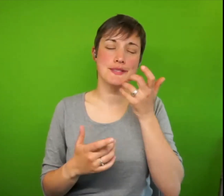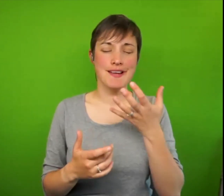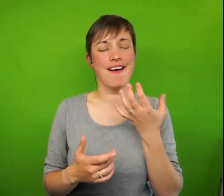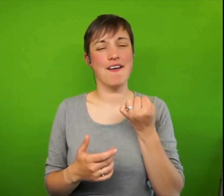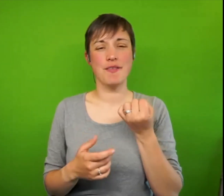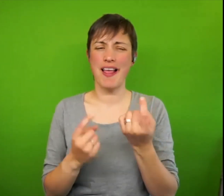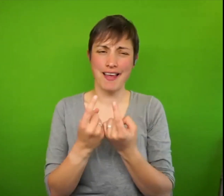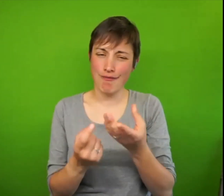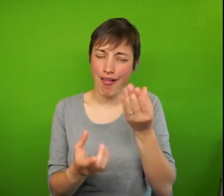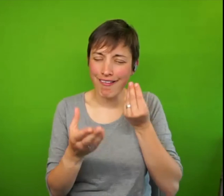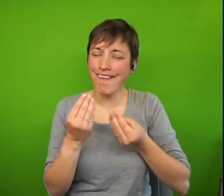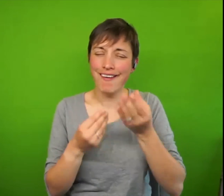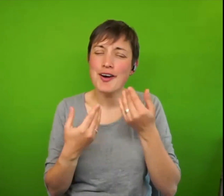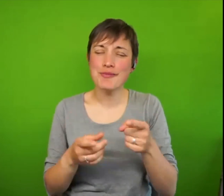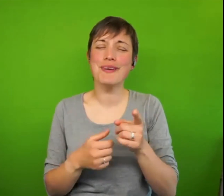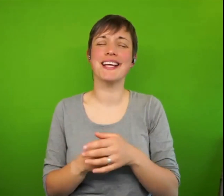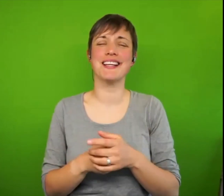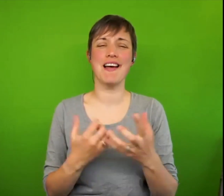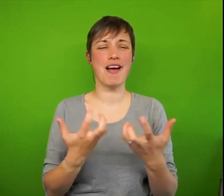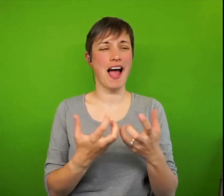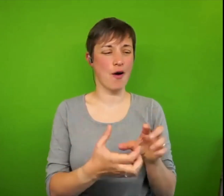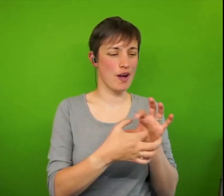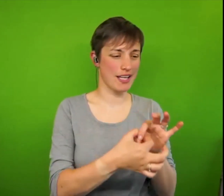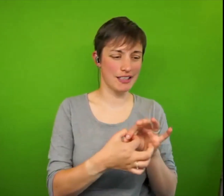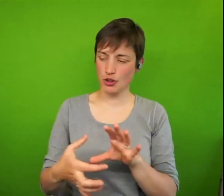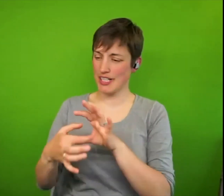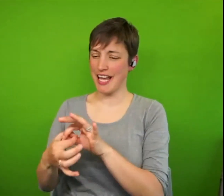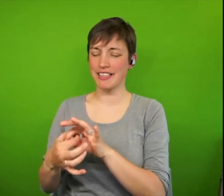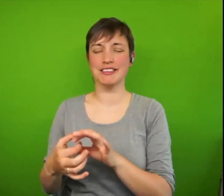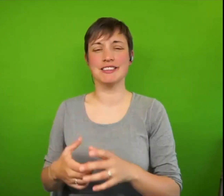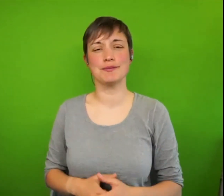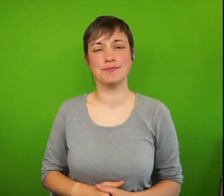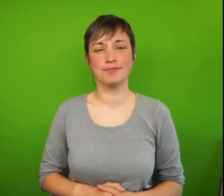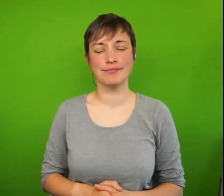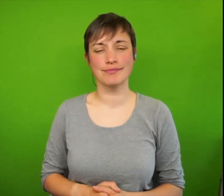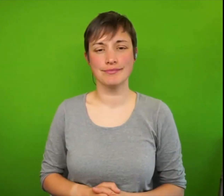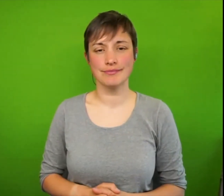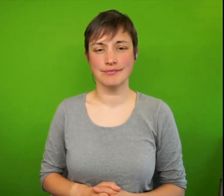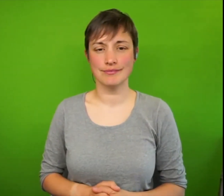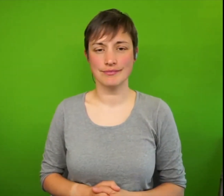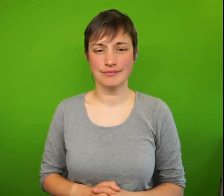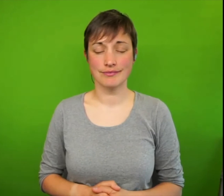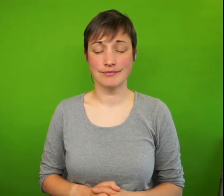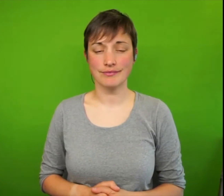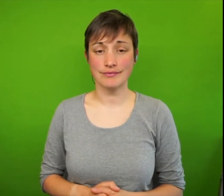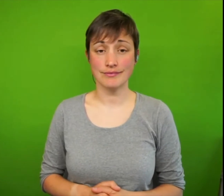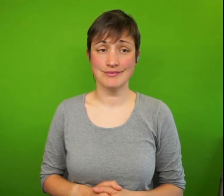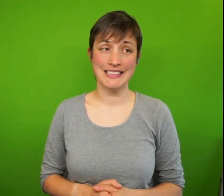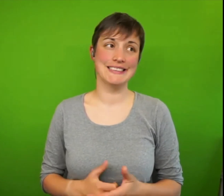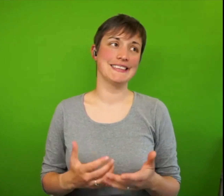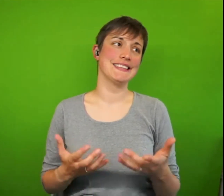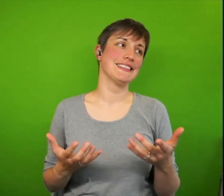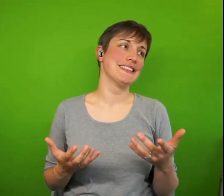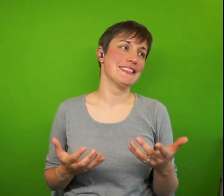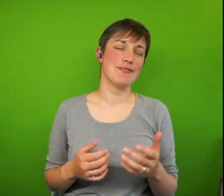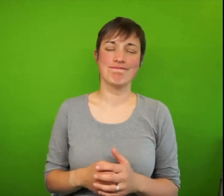learned about how to engage with those two quite different audiences. Well, I don't have any answers to that, I wish